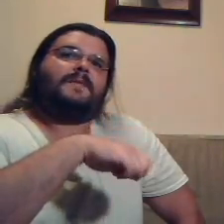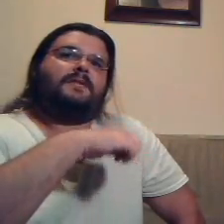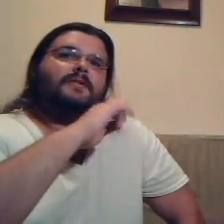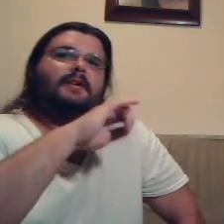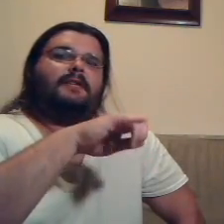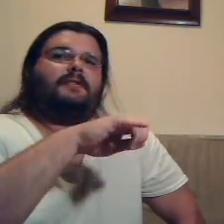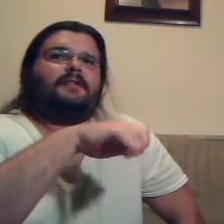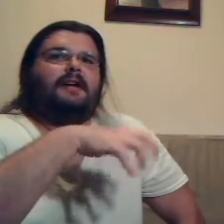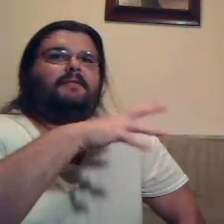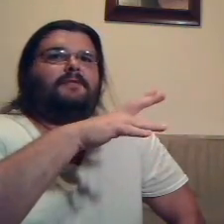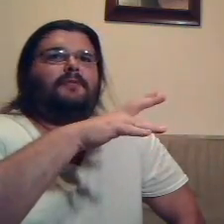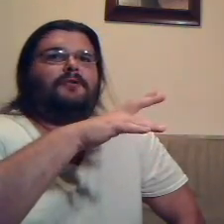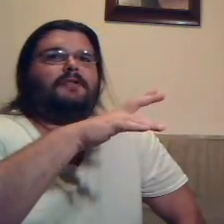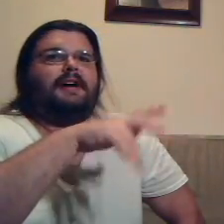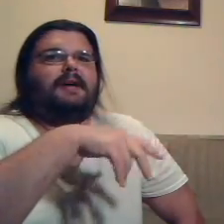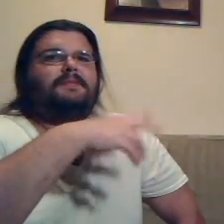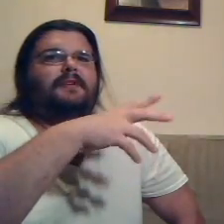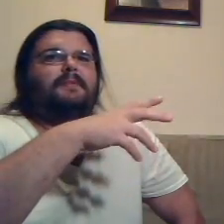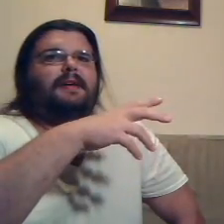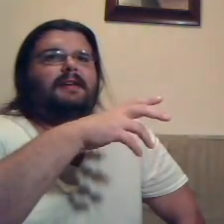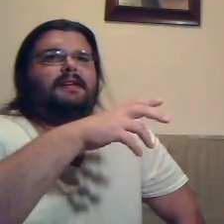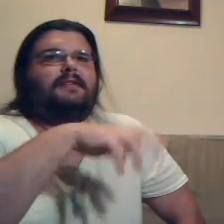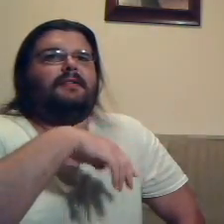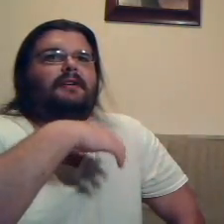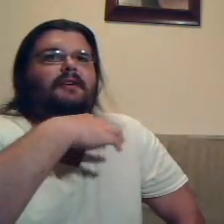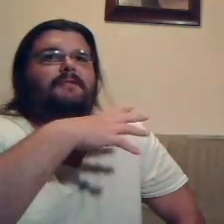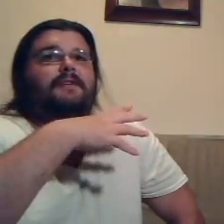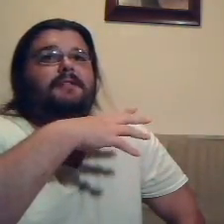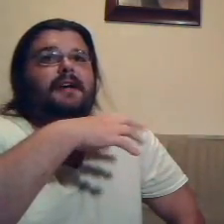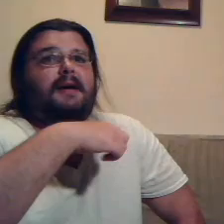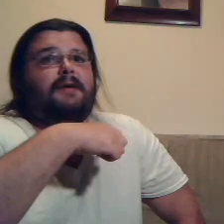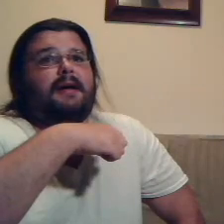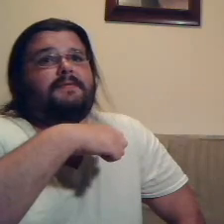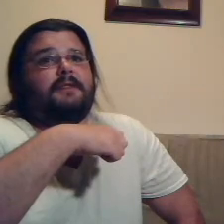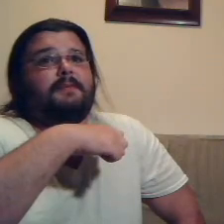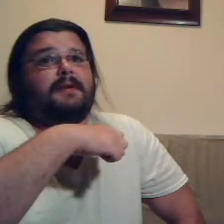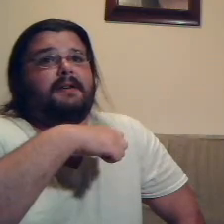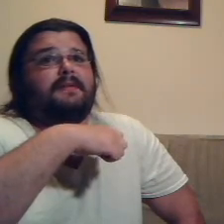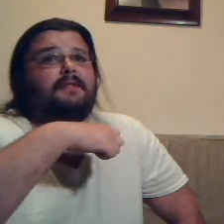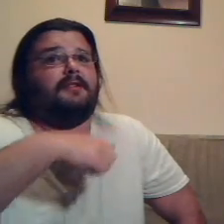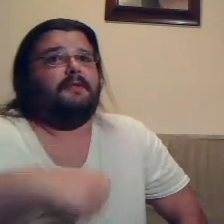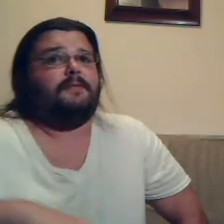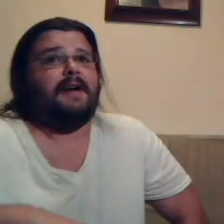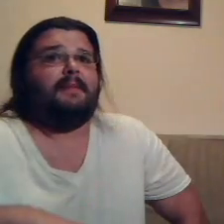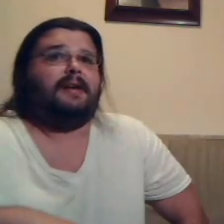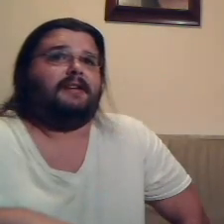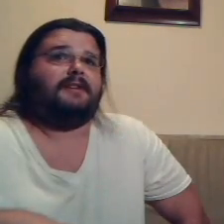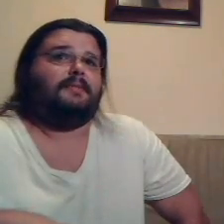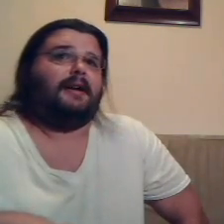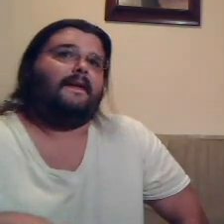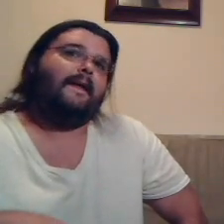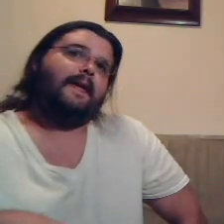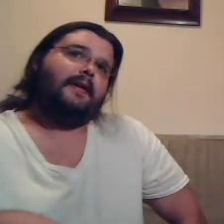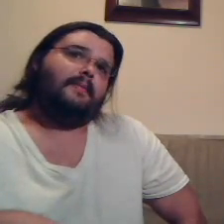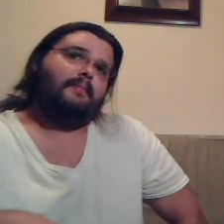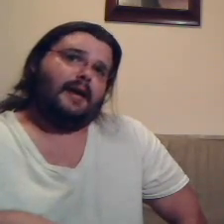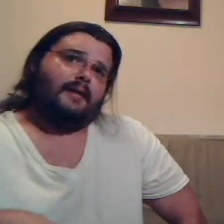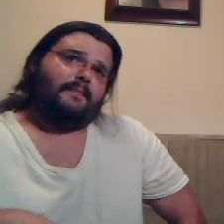So he does it like four more times a minute. On the fifth time, after it had been a little over five minutes, I'm like, ma'am,